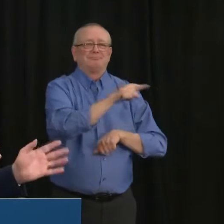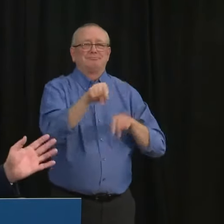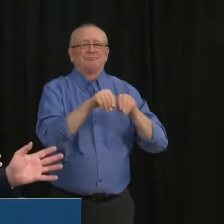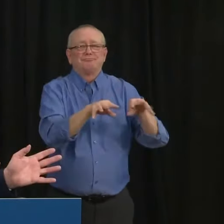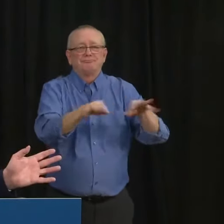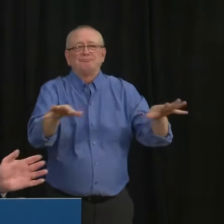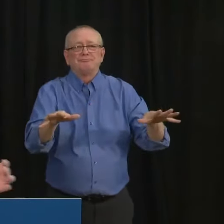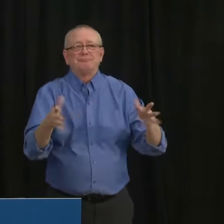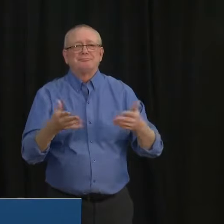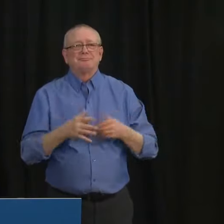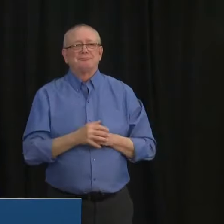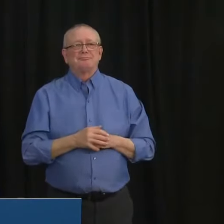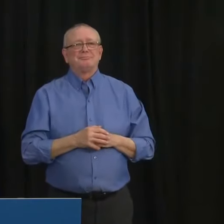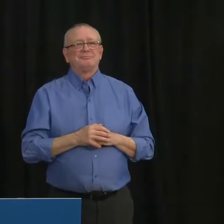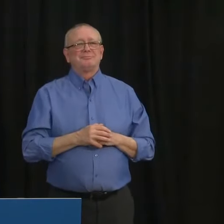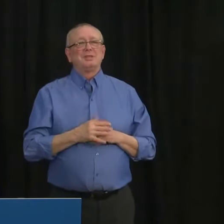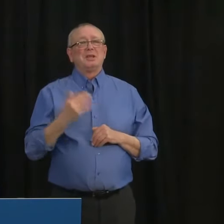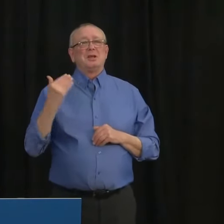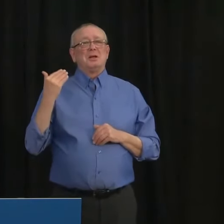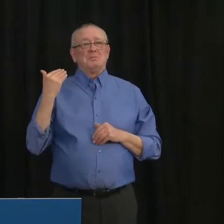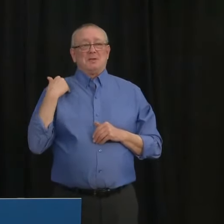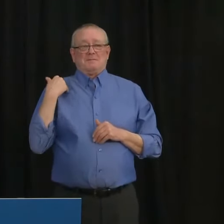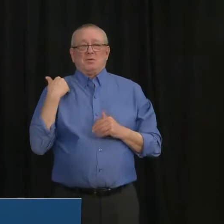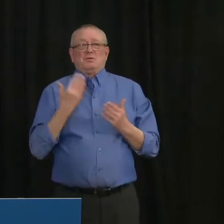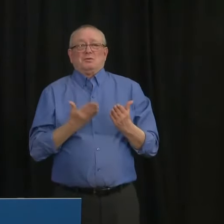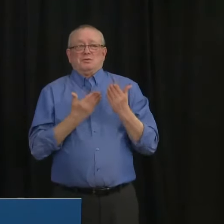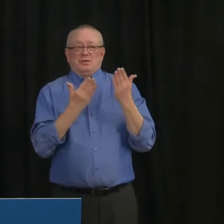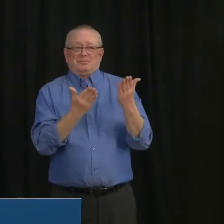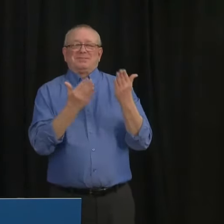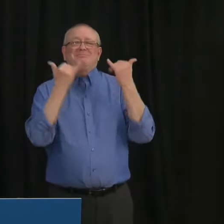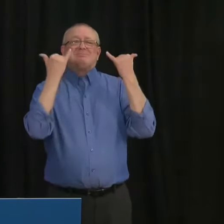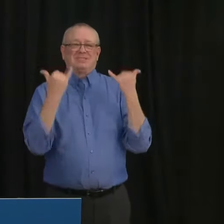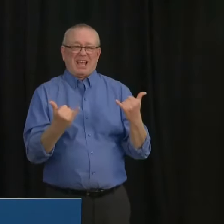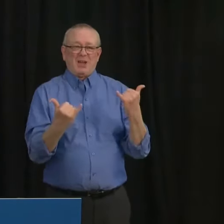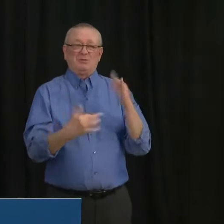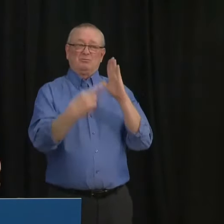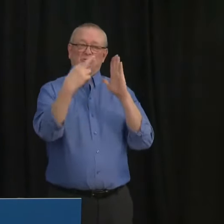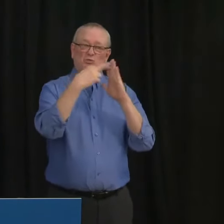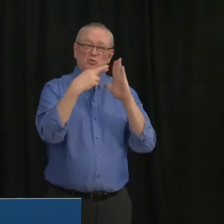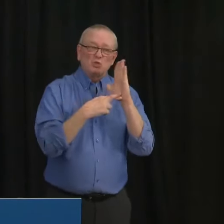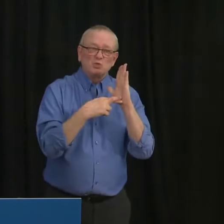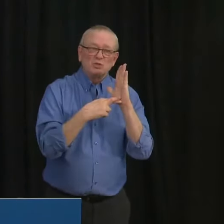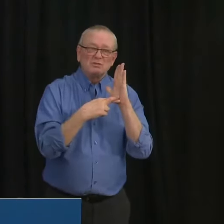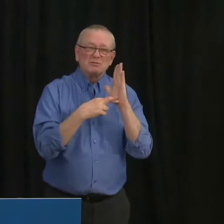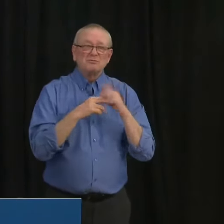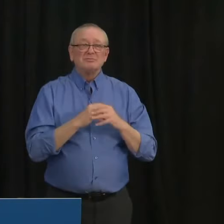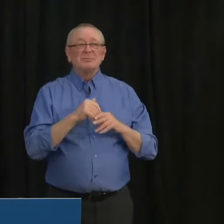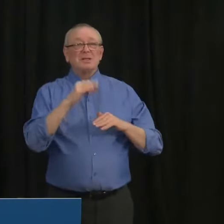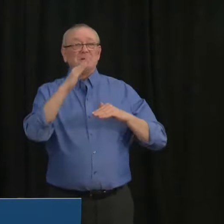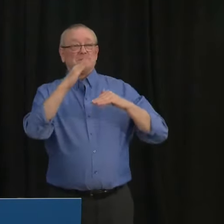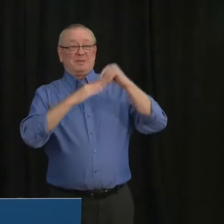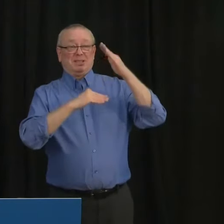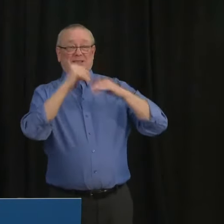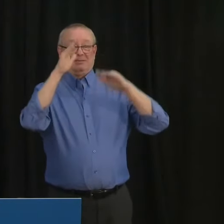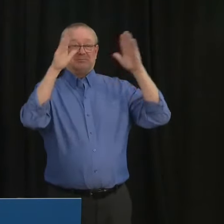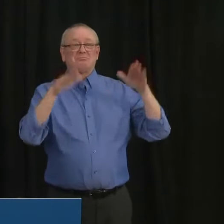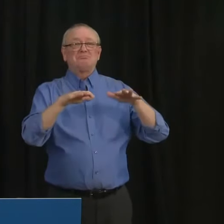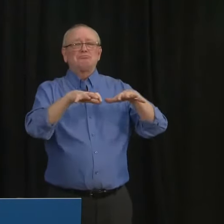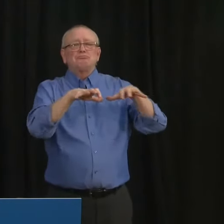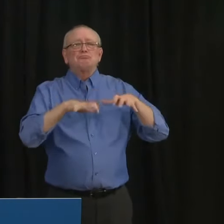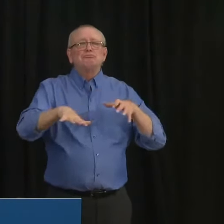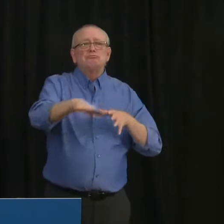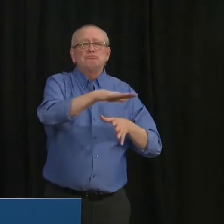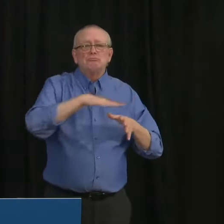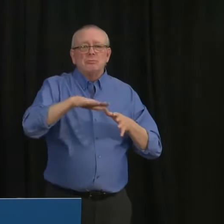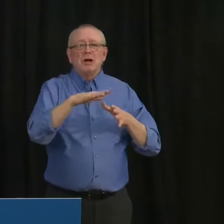recommendations to rules. Capping attendance at one third of fire code while masking is also